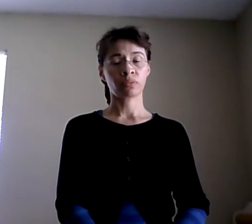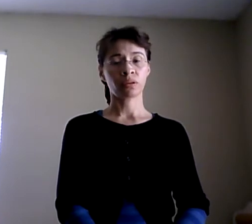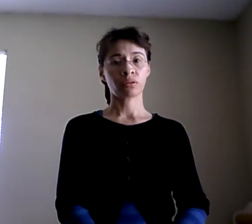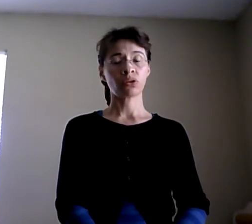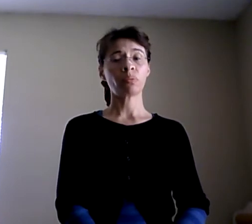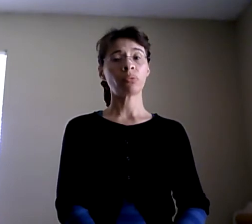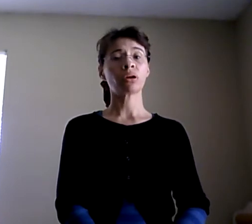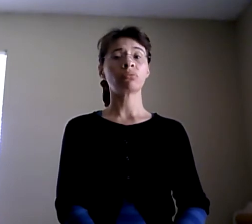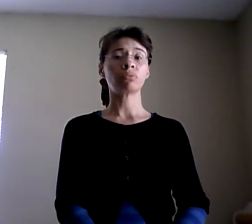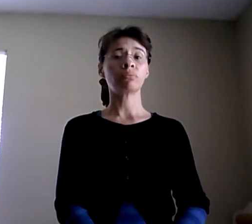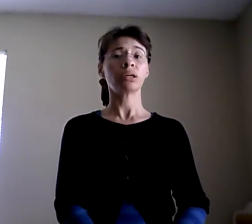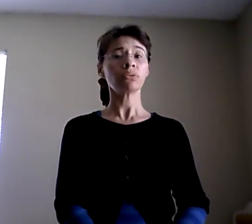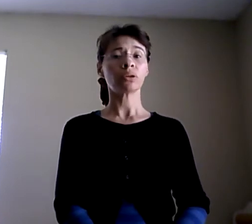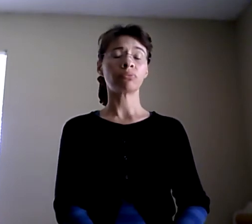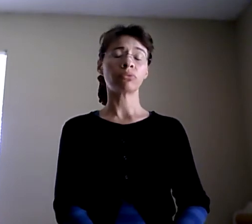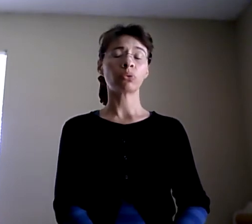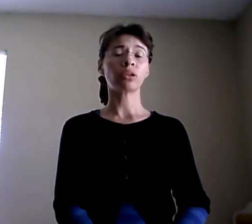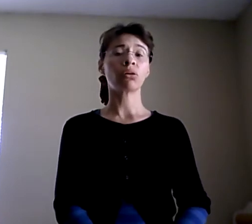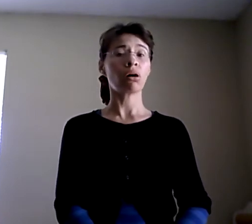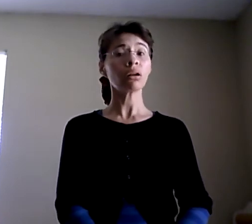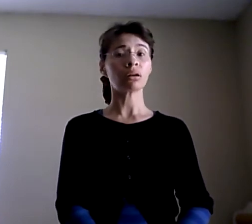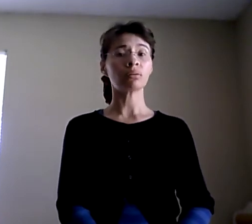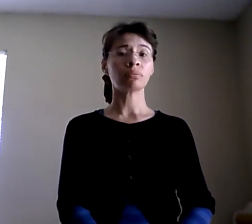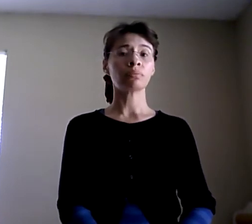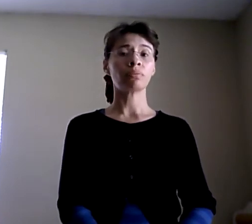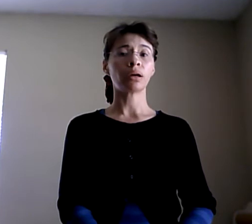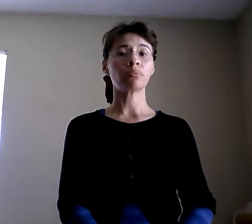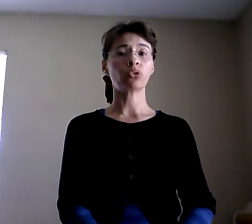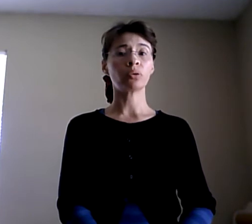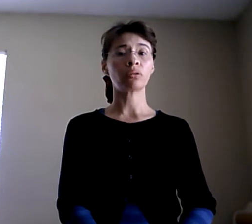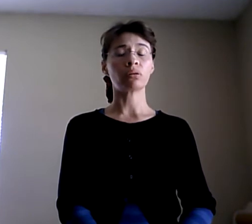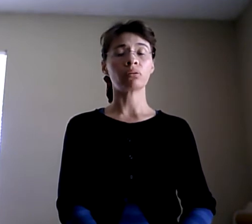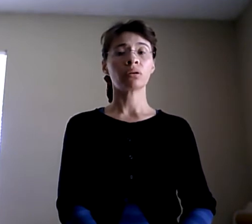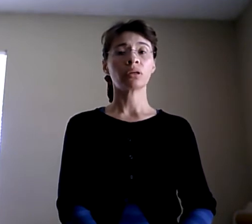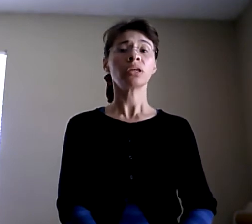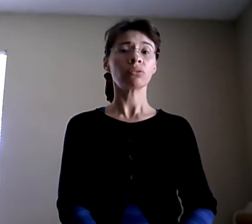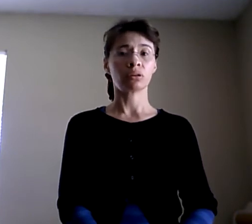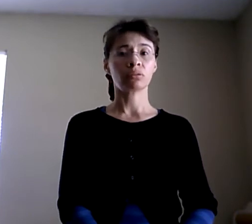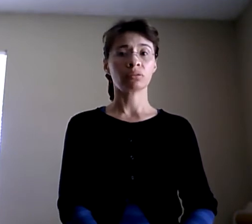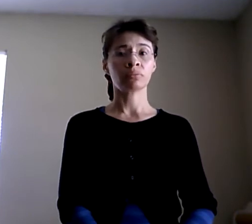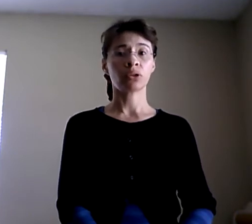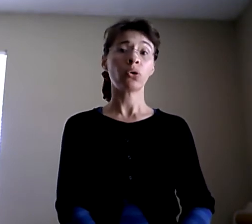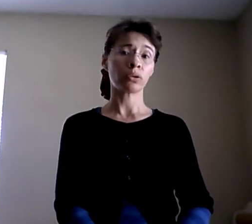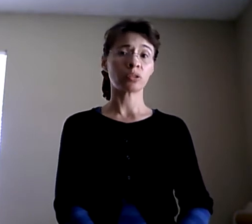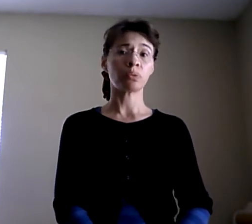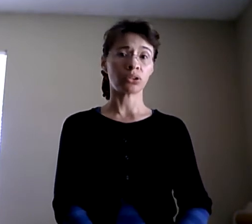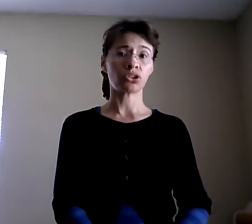Some people get benefits with cochlear implants by improving their hearing or their speech.